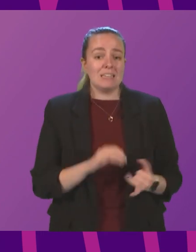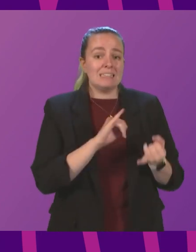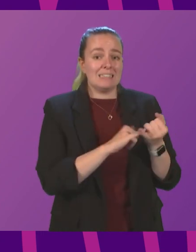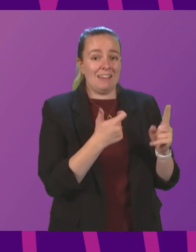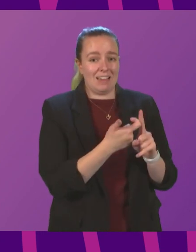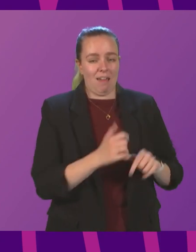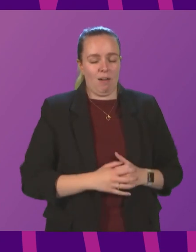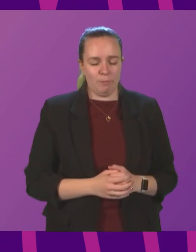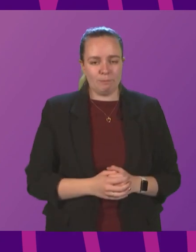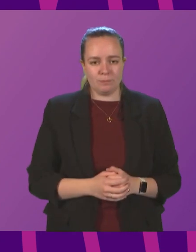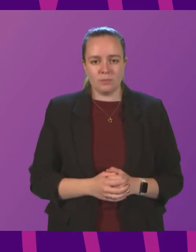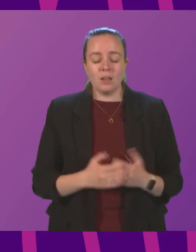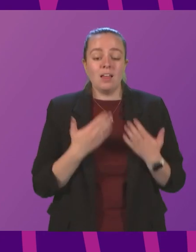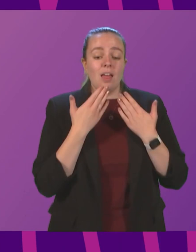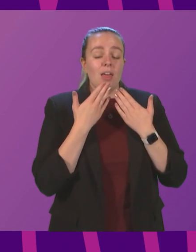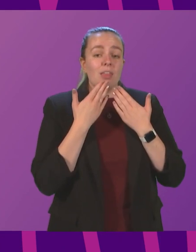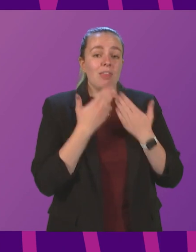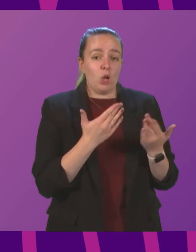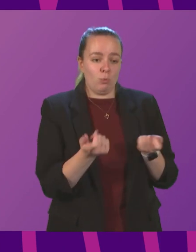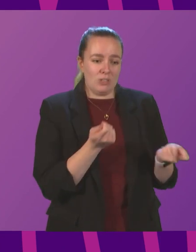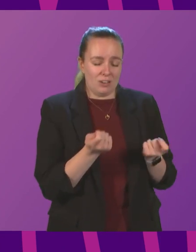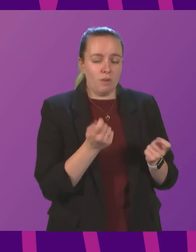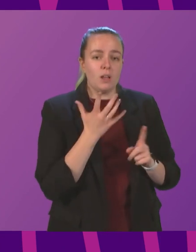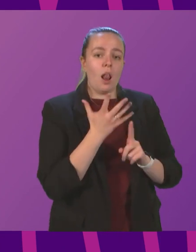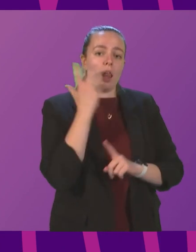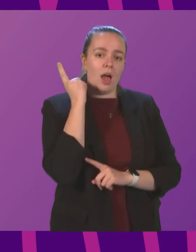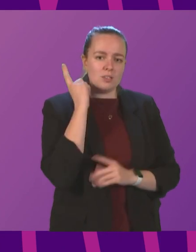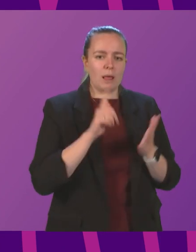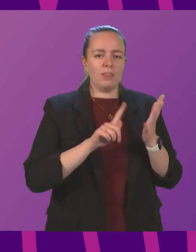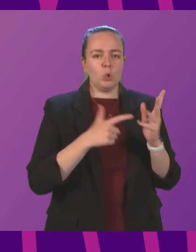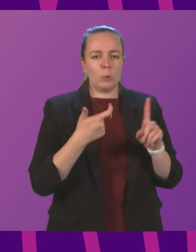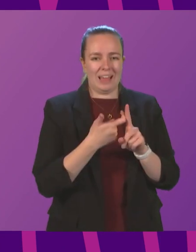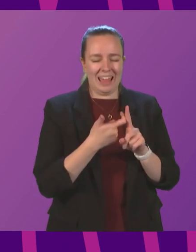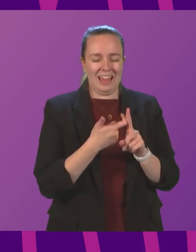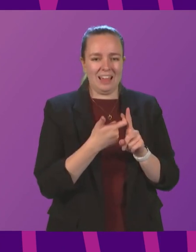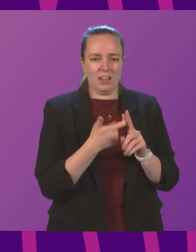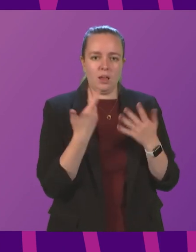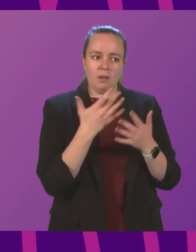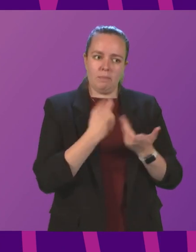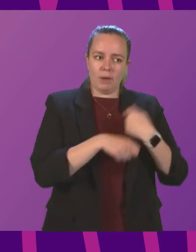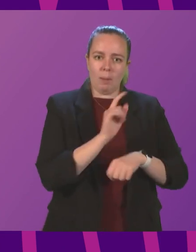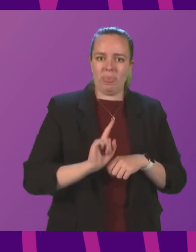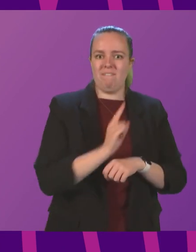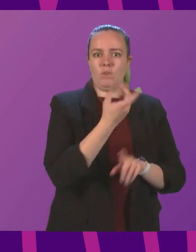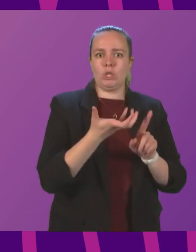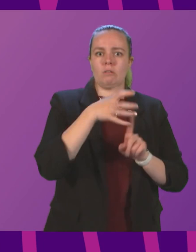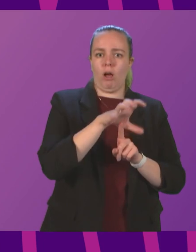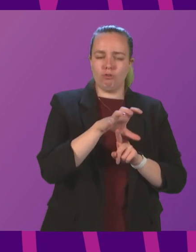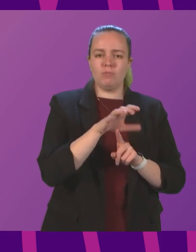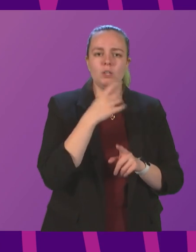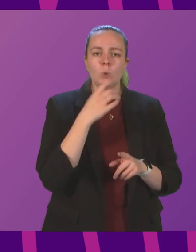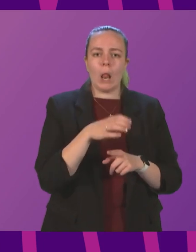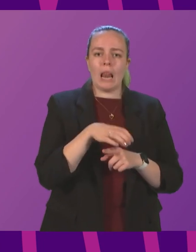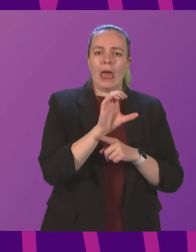Kerr. Thank you, President Officer. Last week, the United Kingdom became the first country in the world to licence an